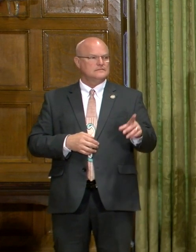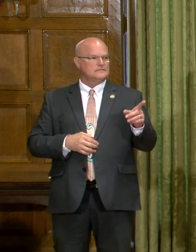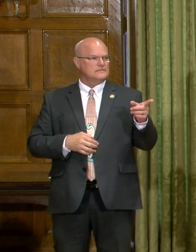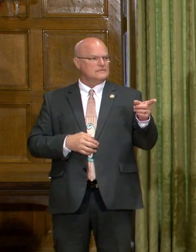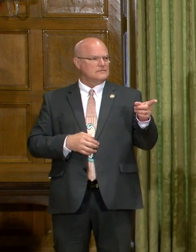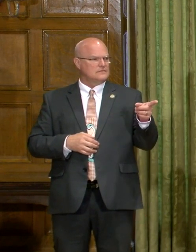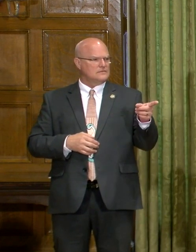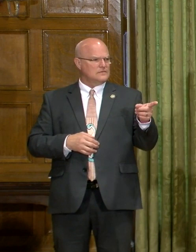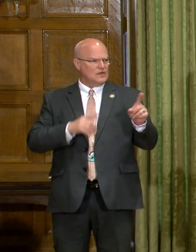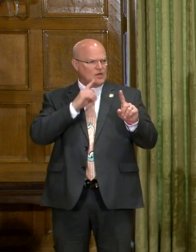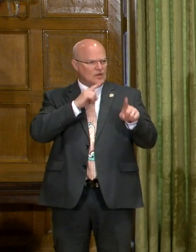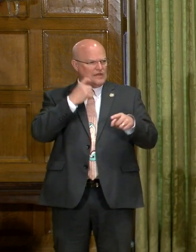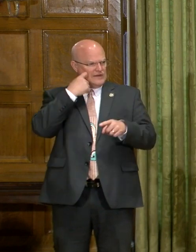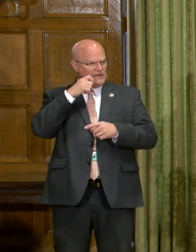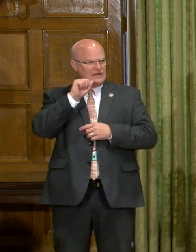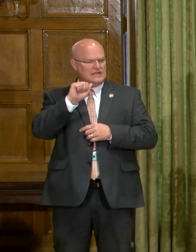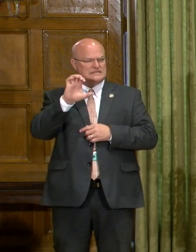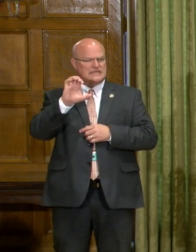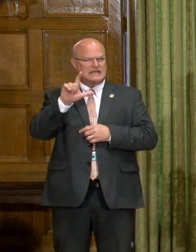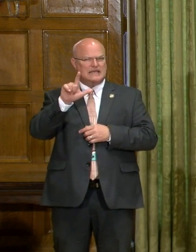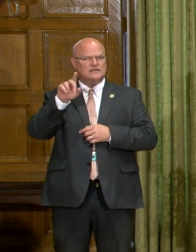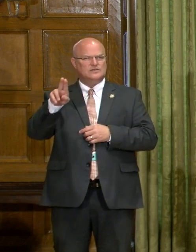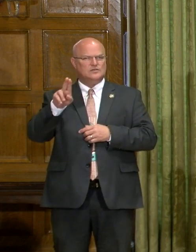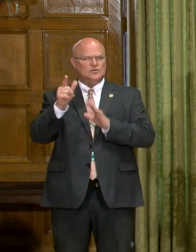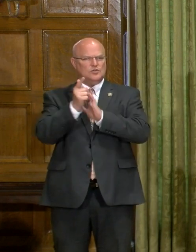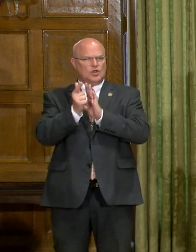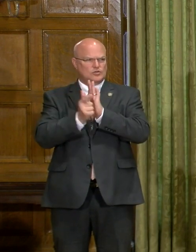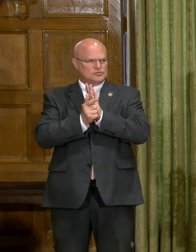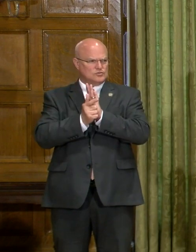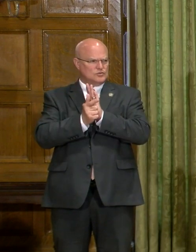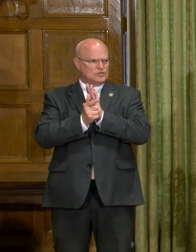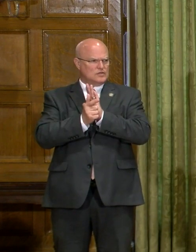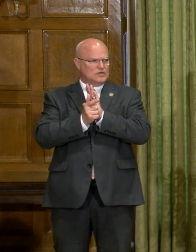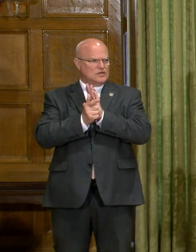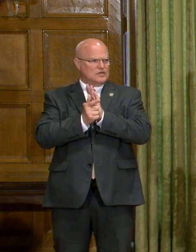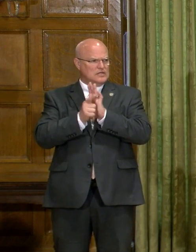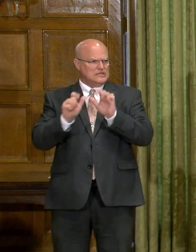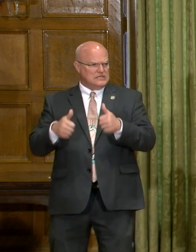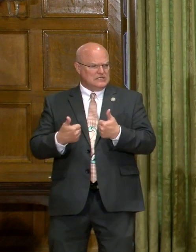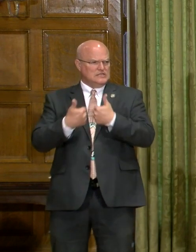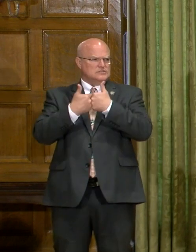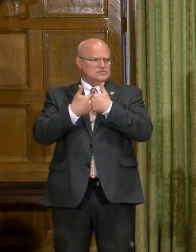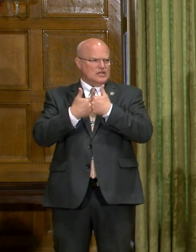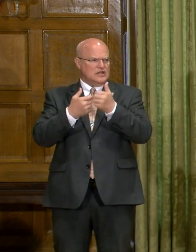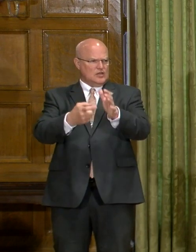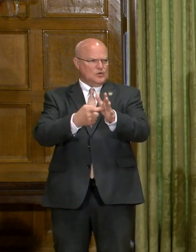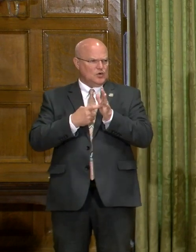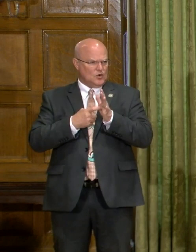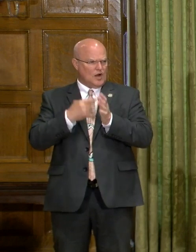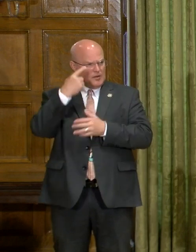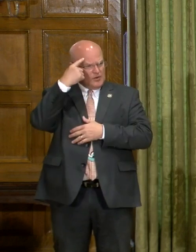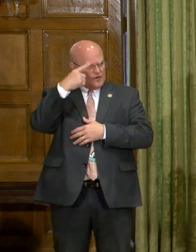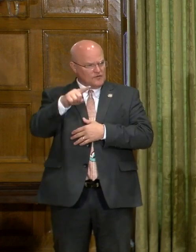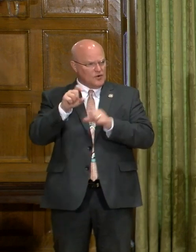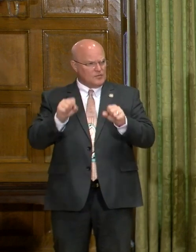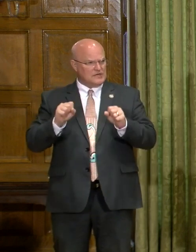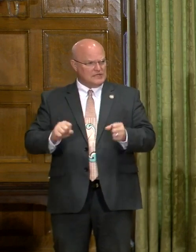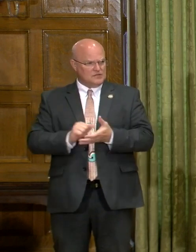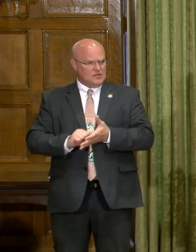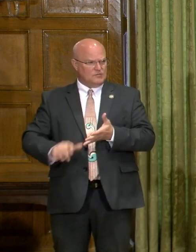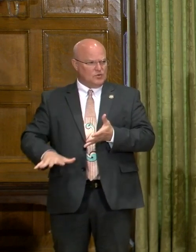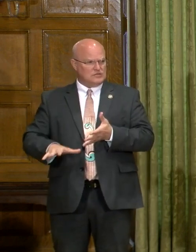Can you respond to the recent ACLU lawsuit challenging the requirement for potential